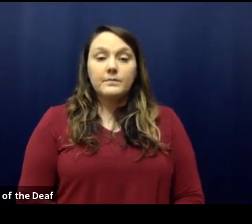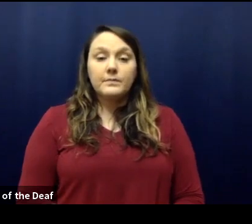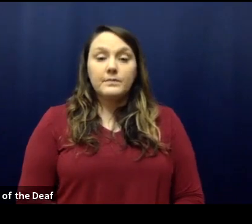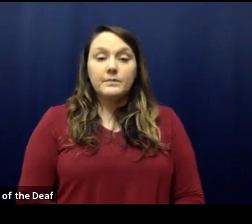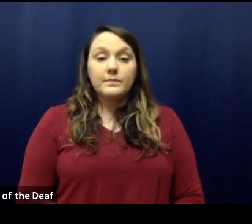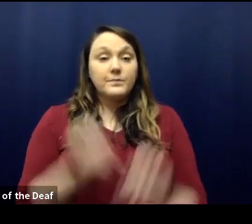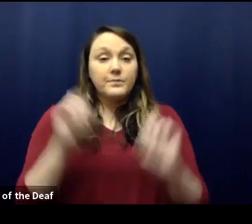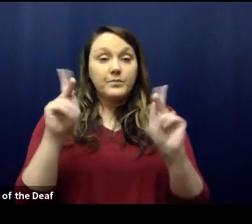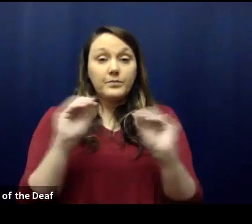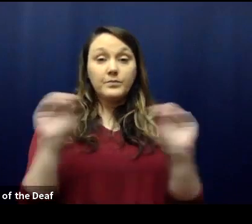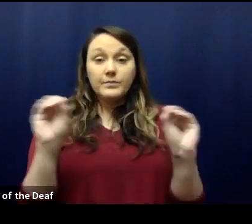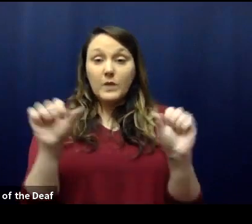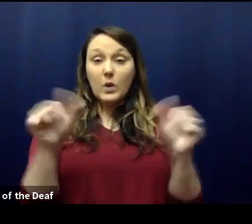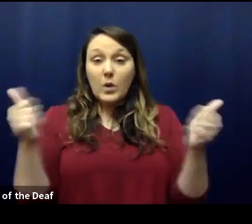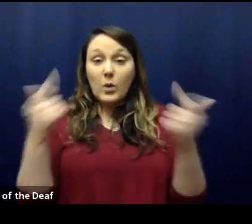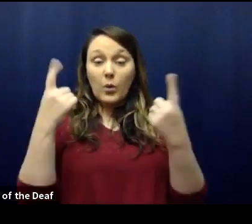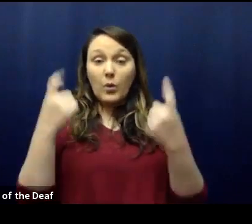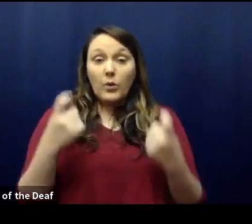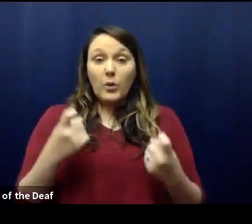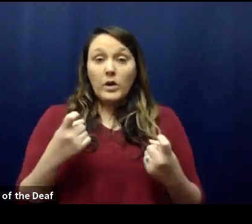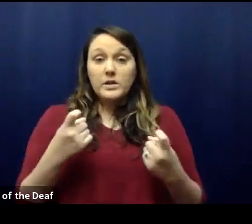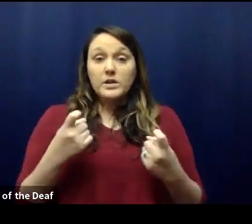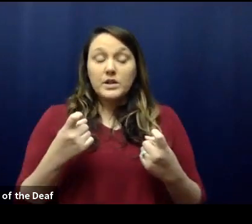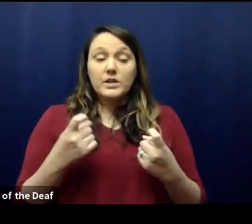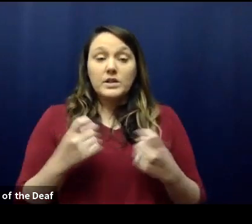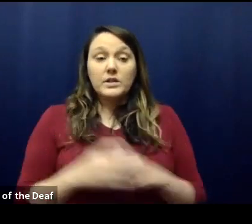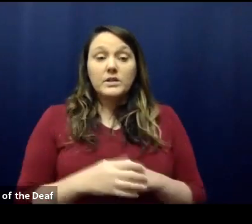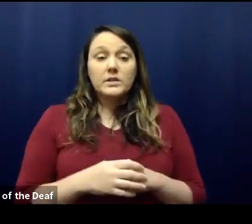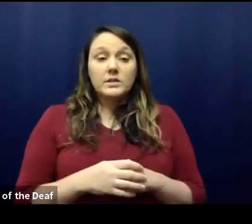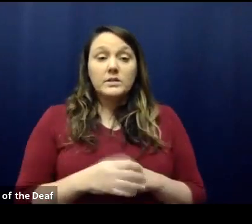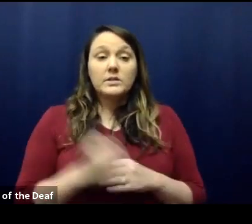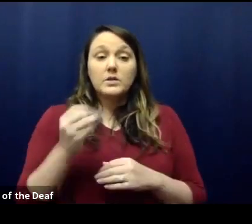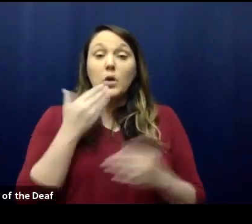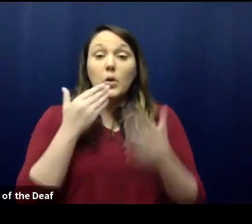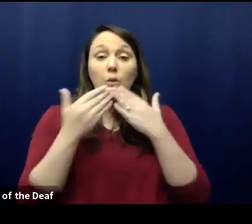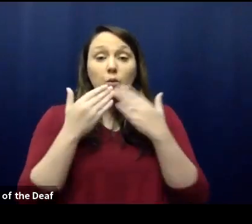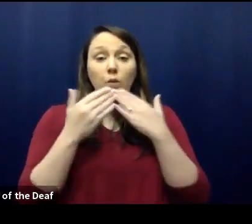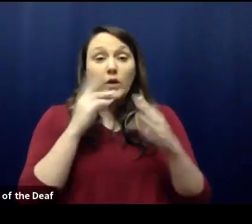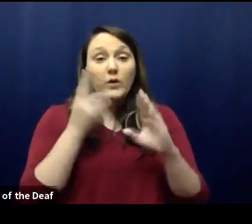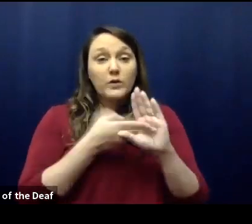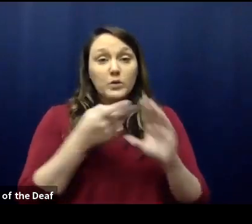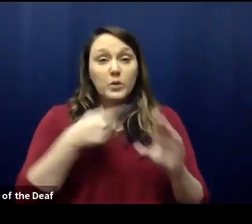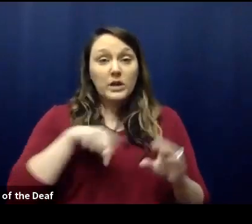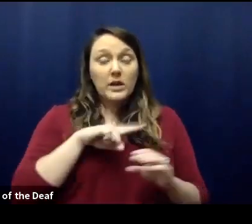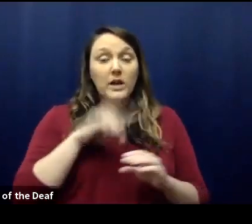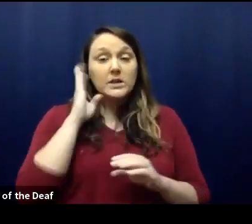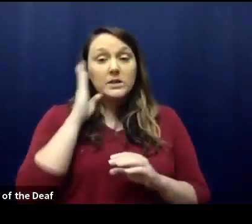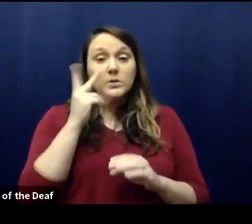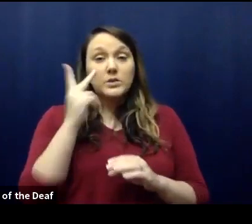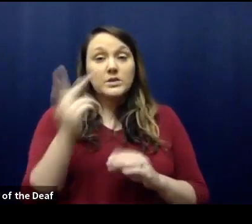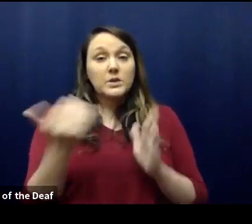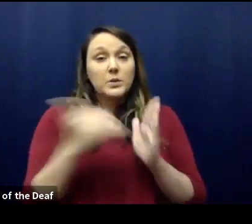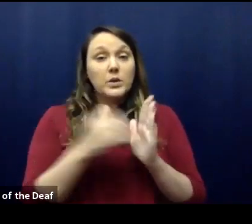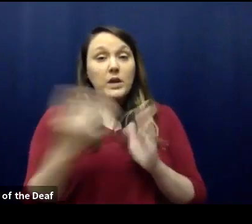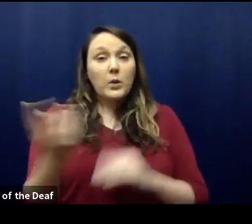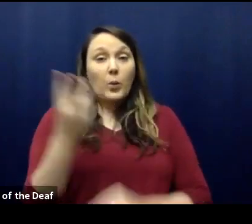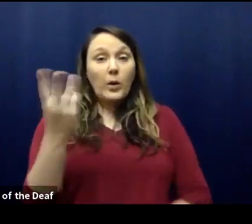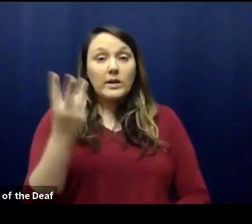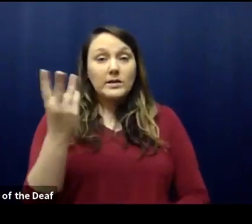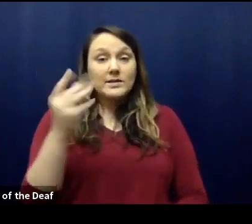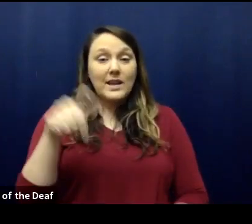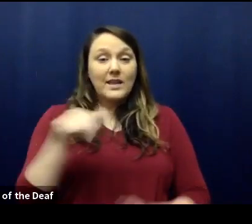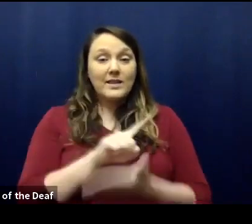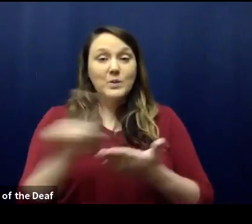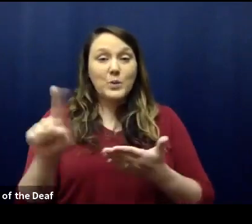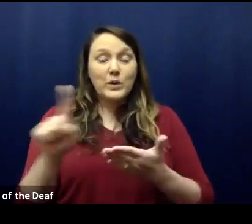All right, not seeing any other questions come in. So thank you all for joining us and we will see you again on Wednesday of this